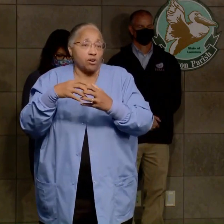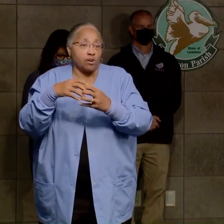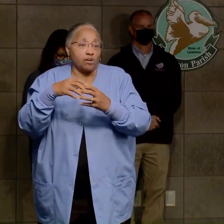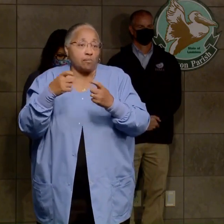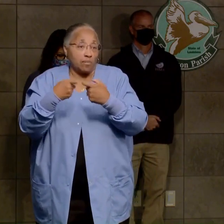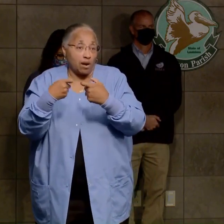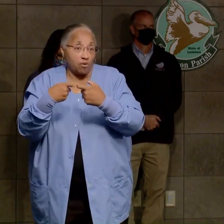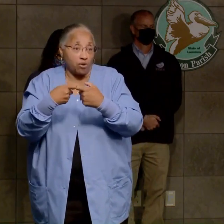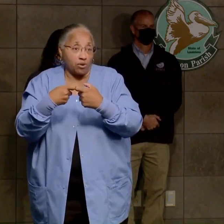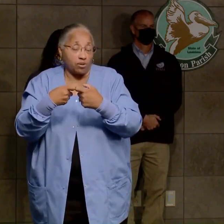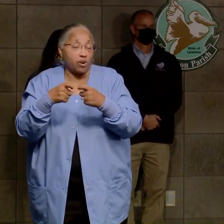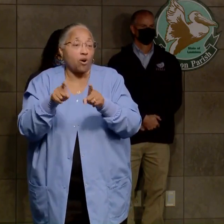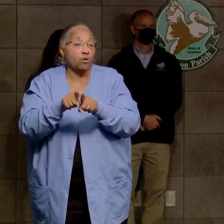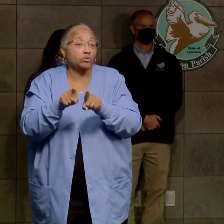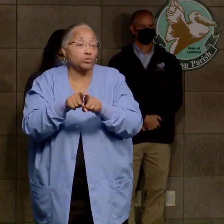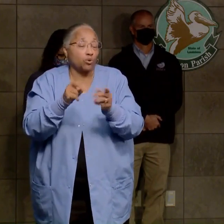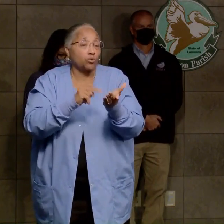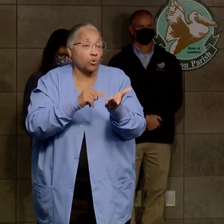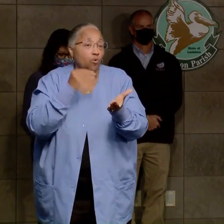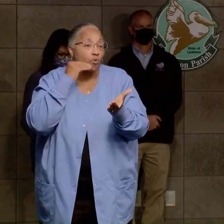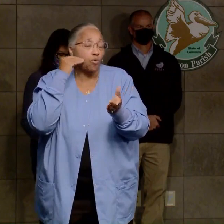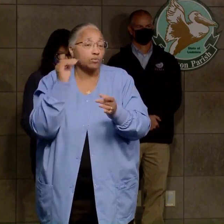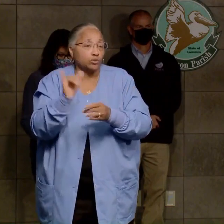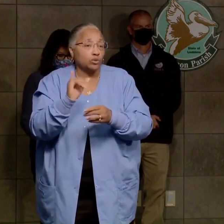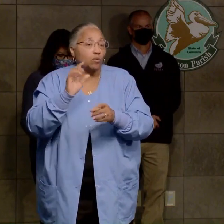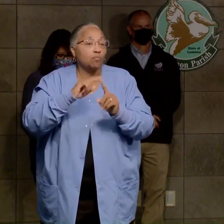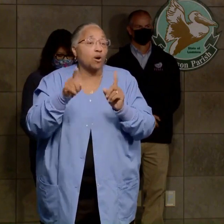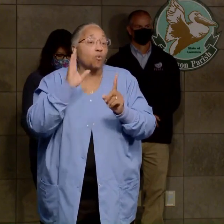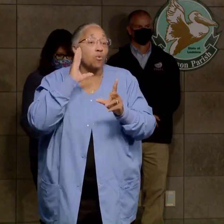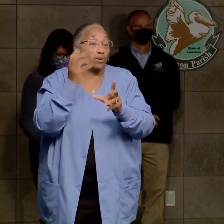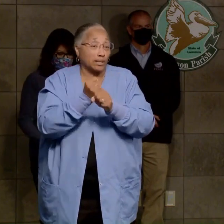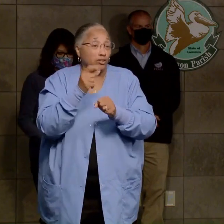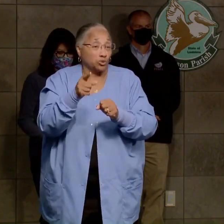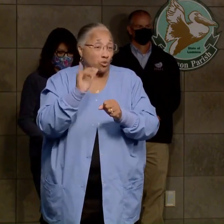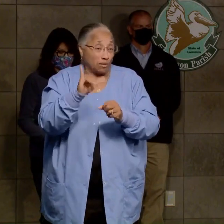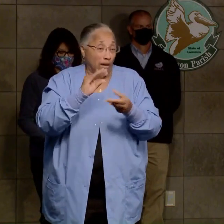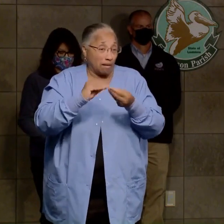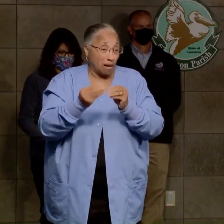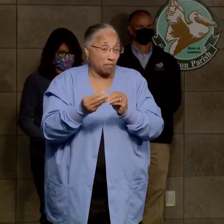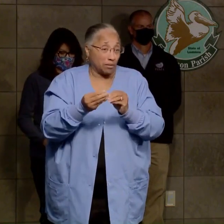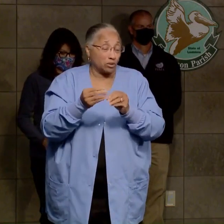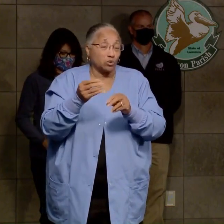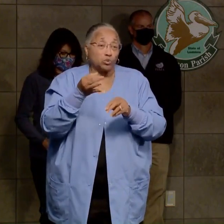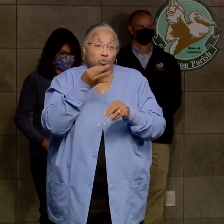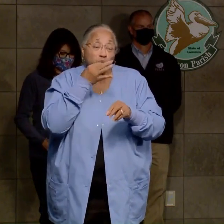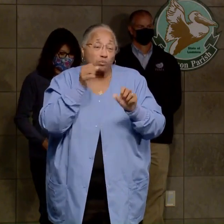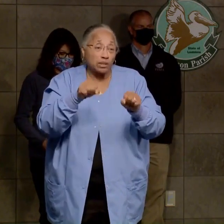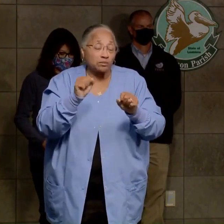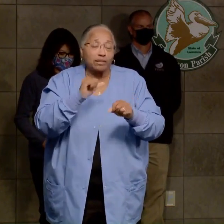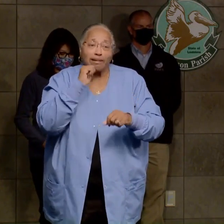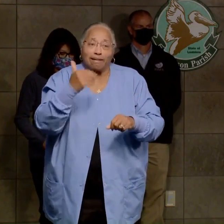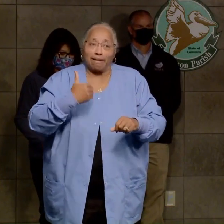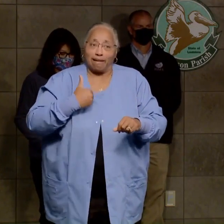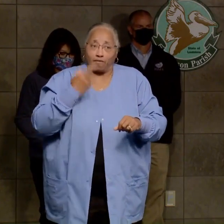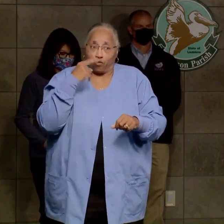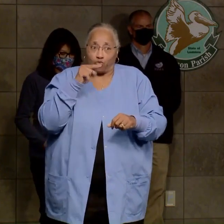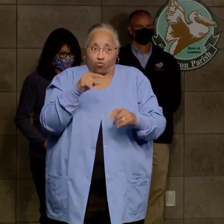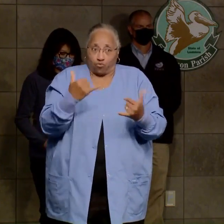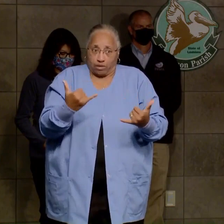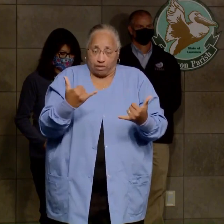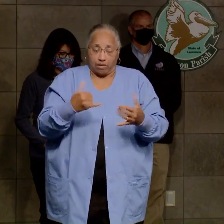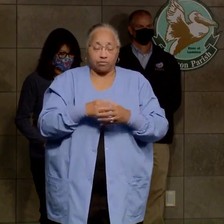well, but we will get you the updated hospital numbers just as soon as we can, but I don't have those for you now.